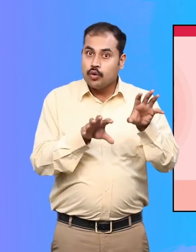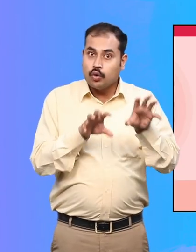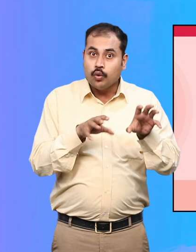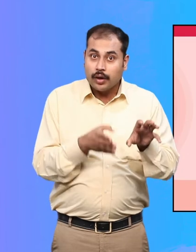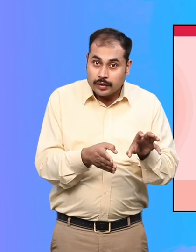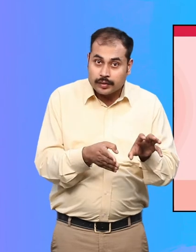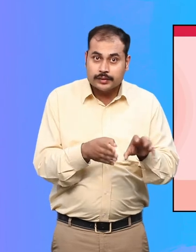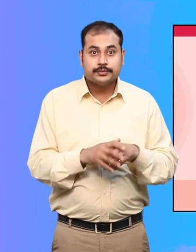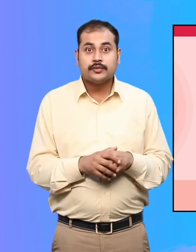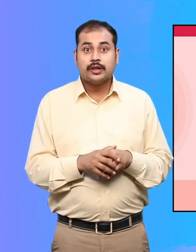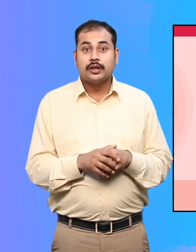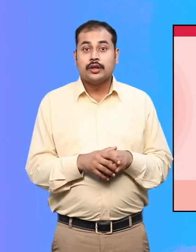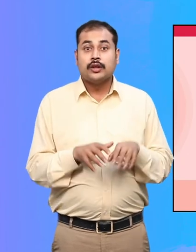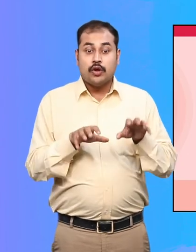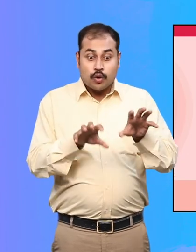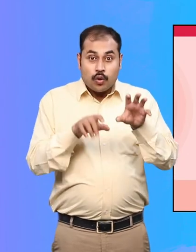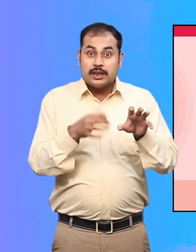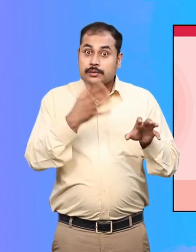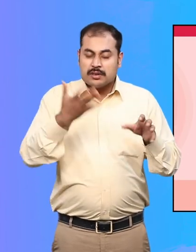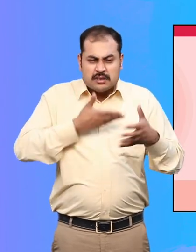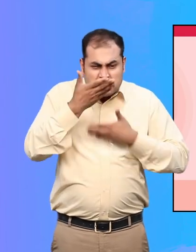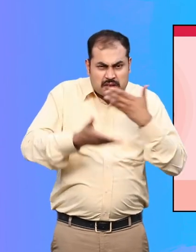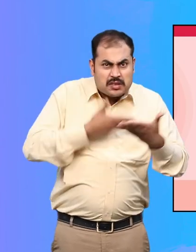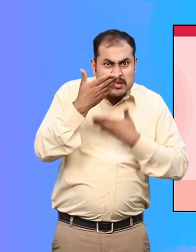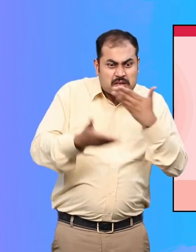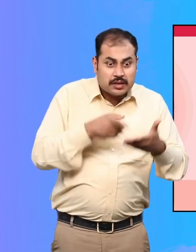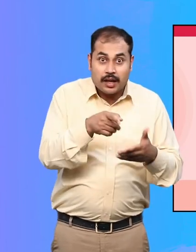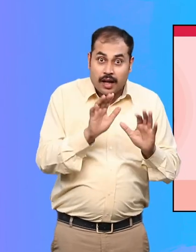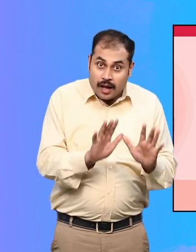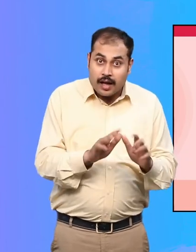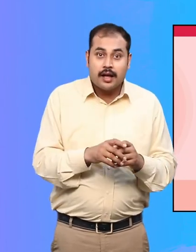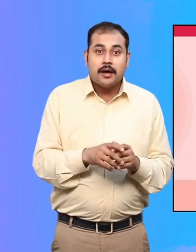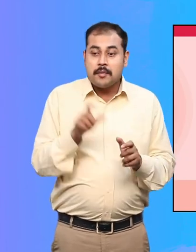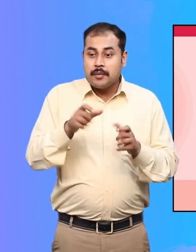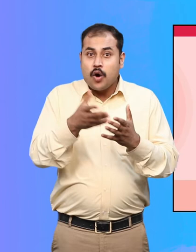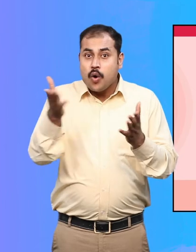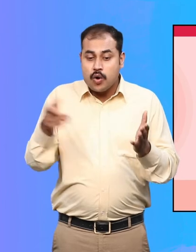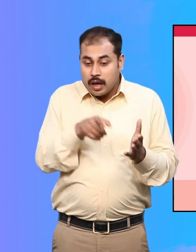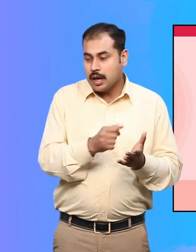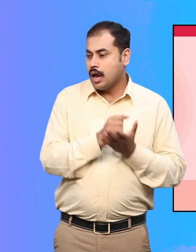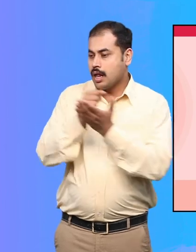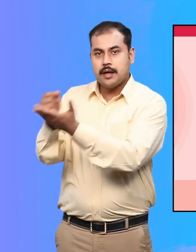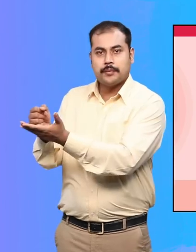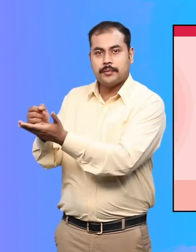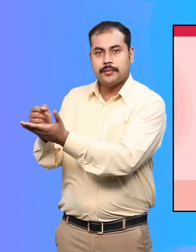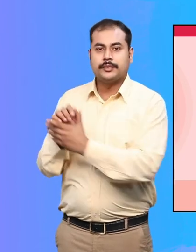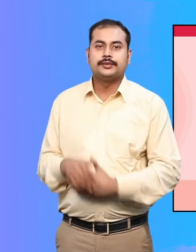often pets, are trained animals, performing tasks that help disabled people such as showing the way,